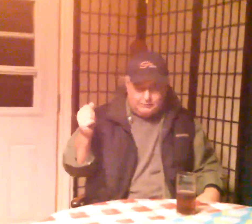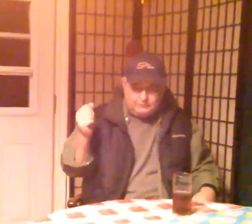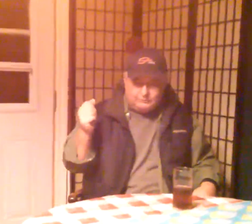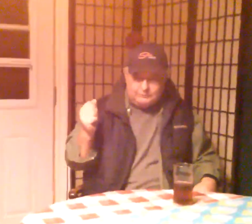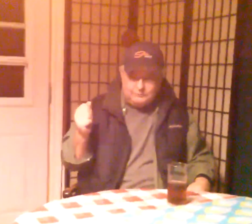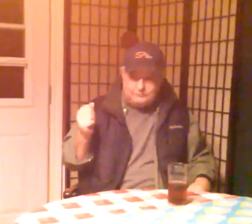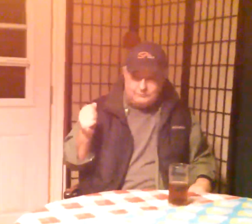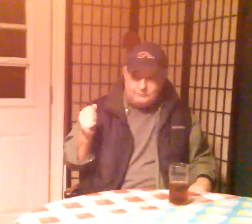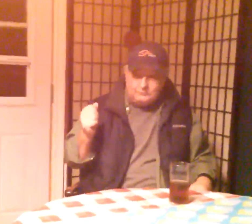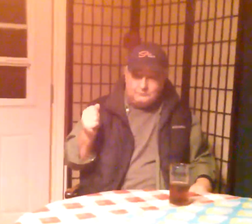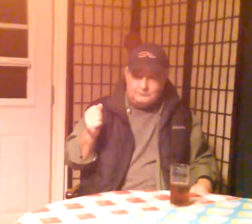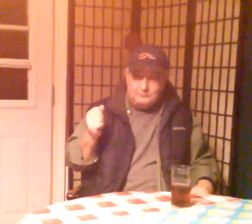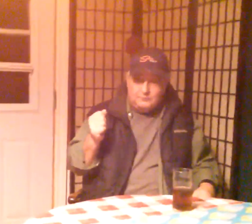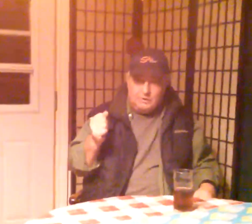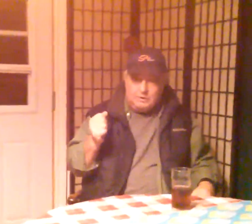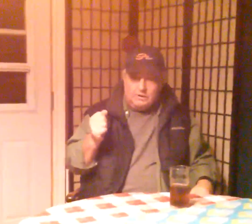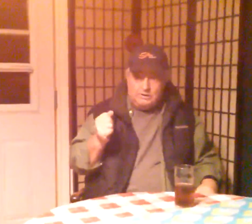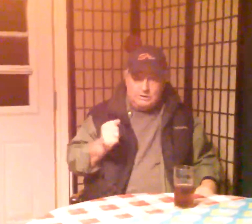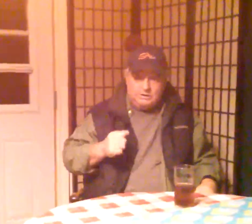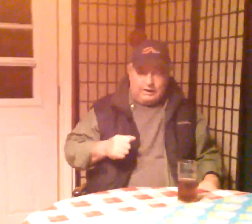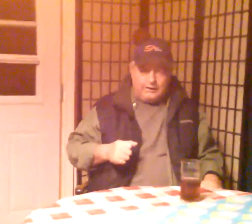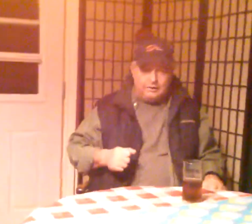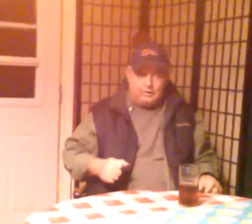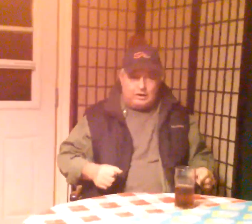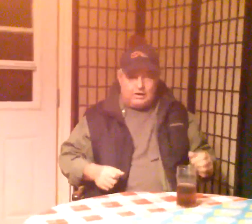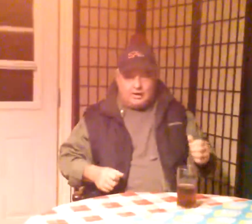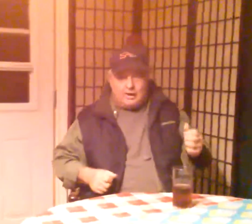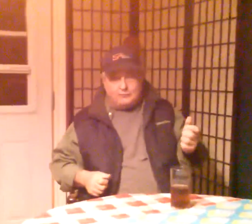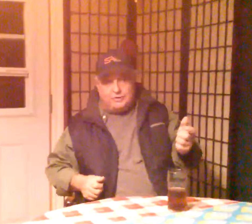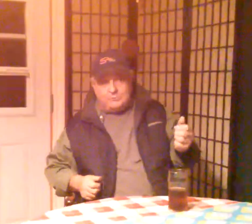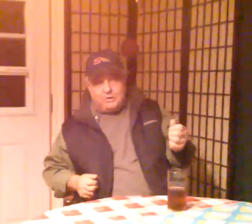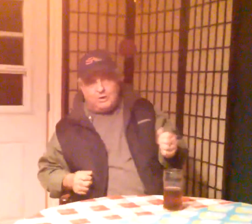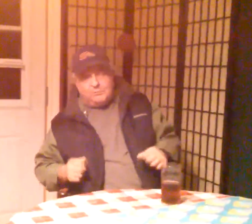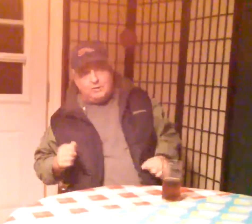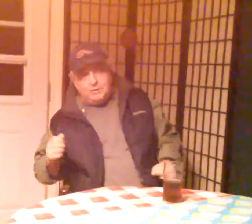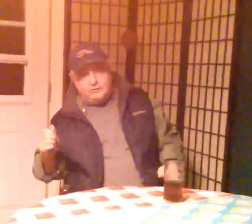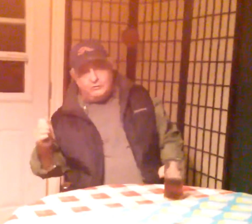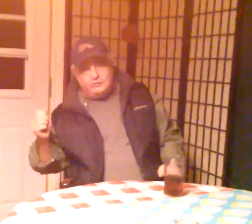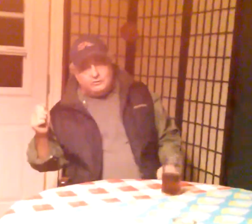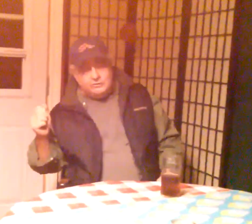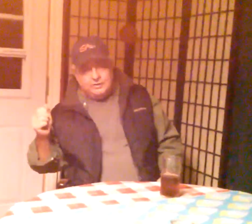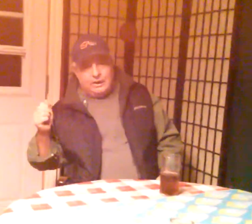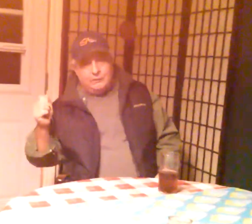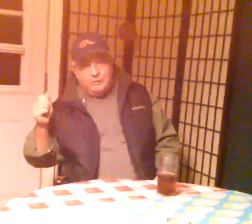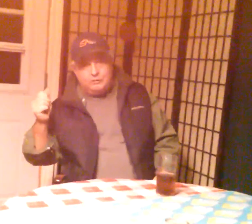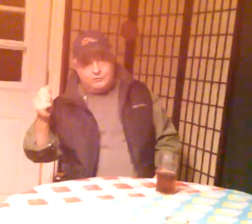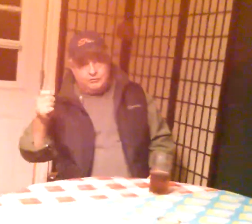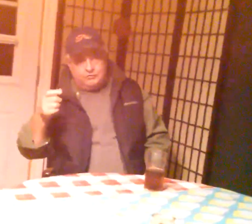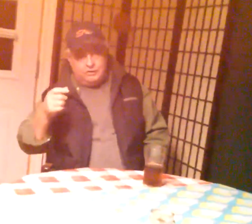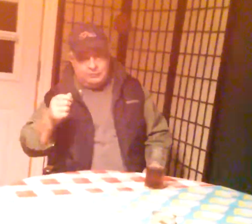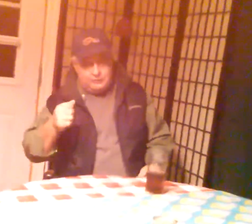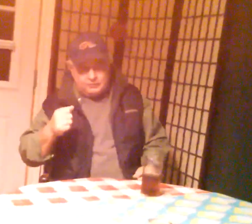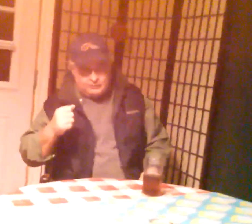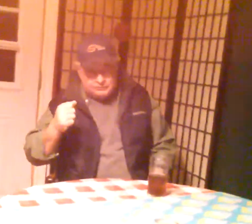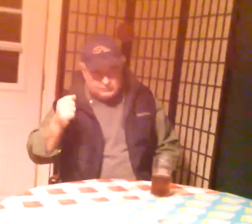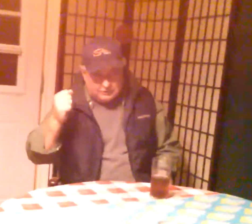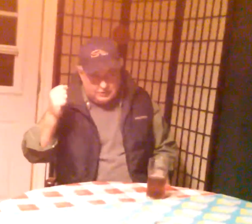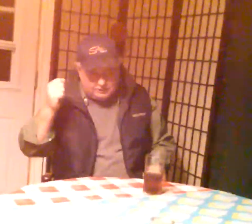and the good life she promised, ain't what she's livin' today.